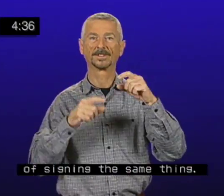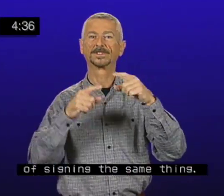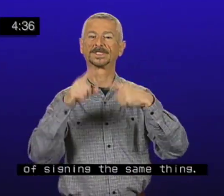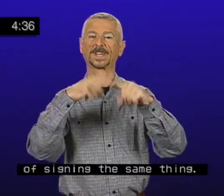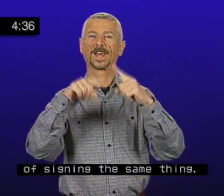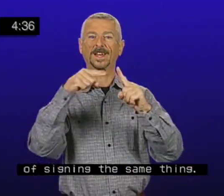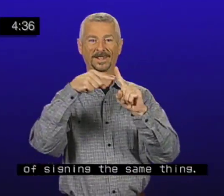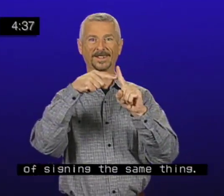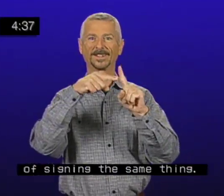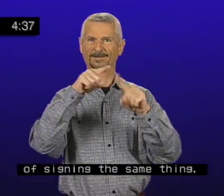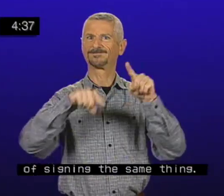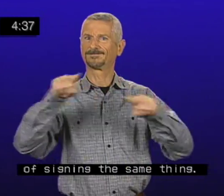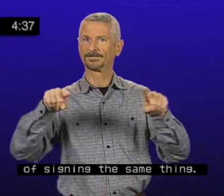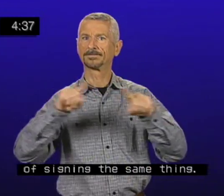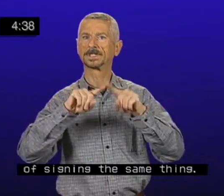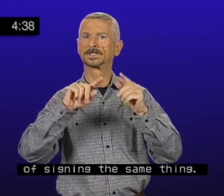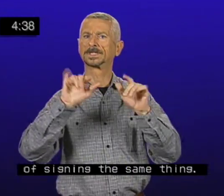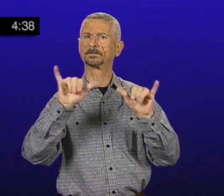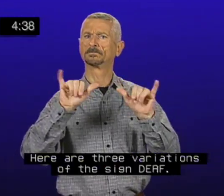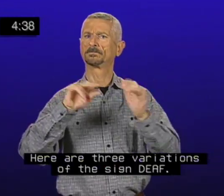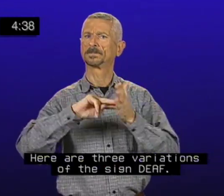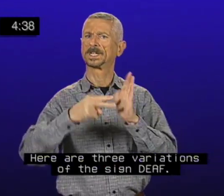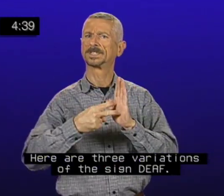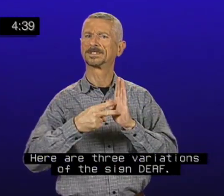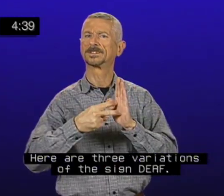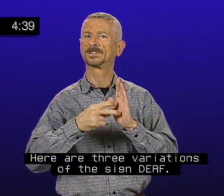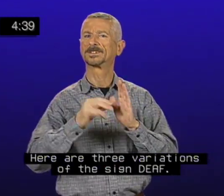thing. Here are three variations of the sign DEF.